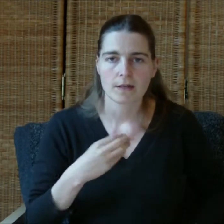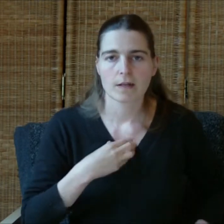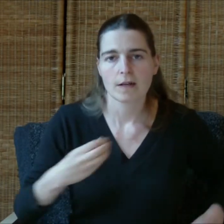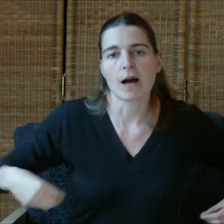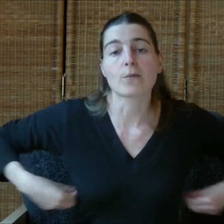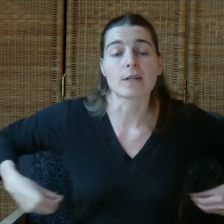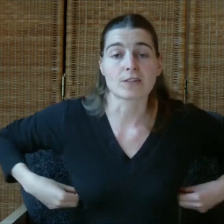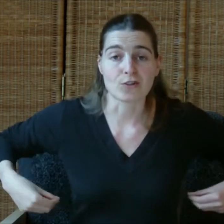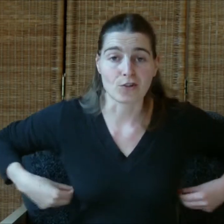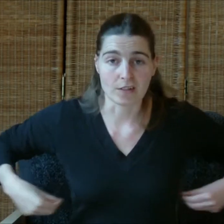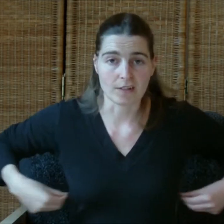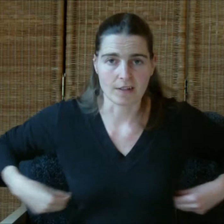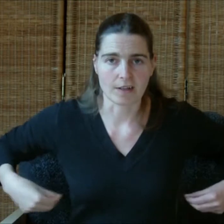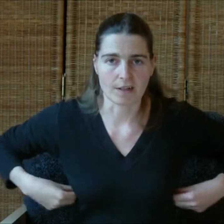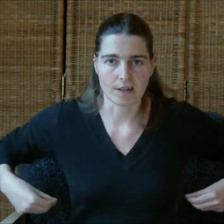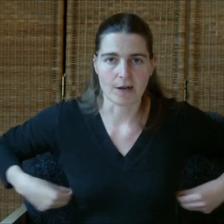I'm willing to trust that they're going to come.